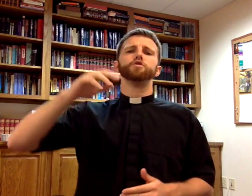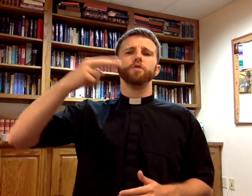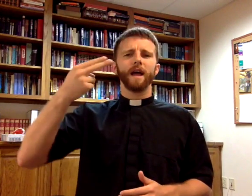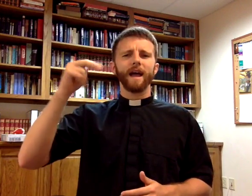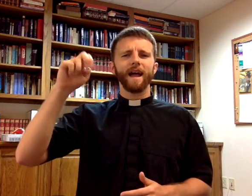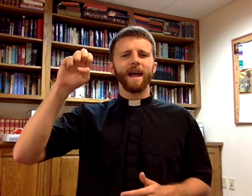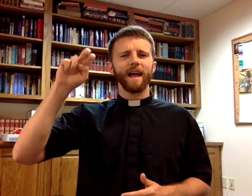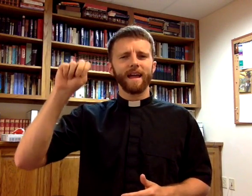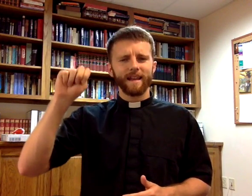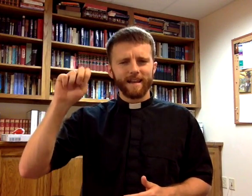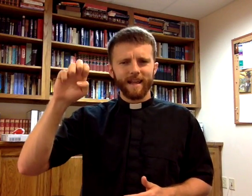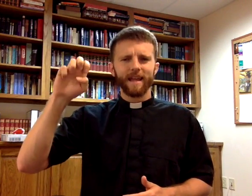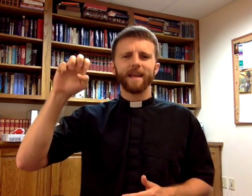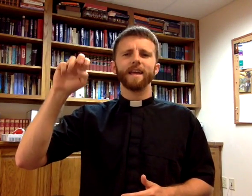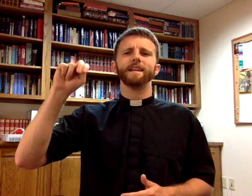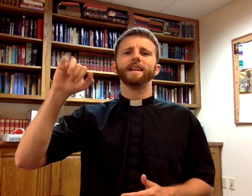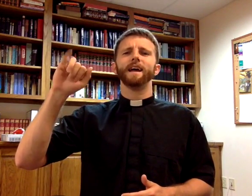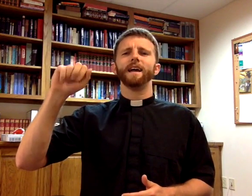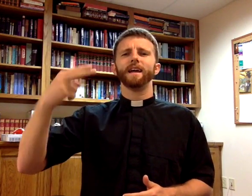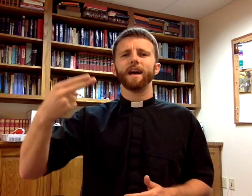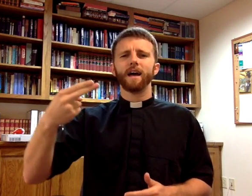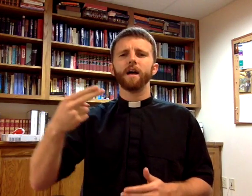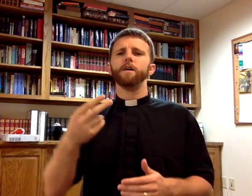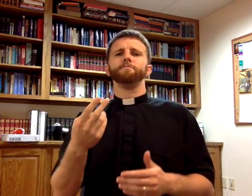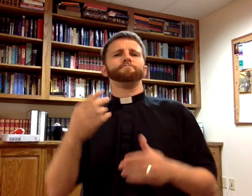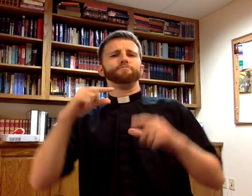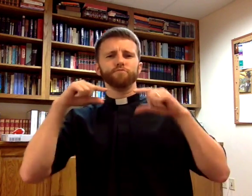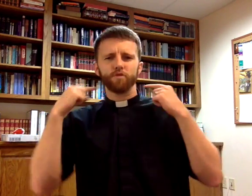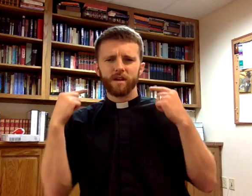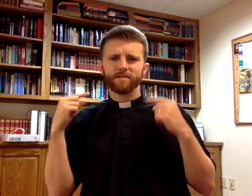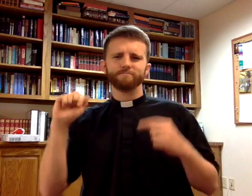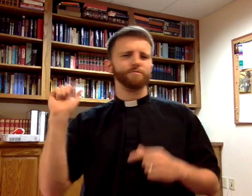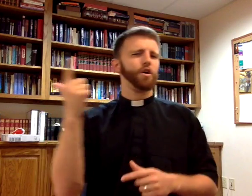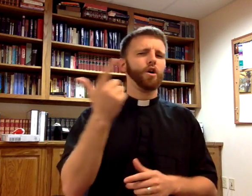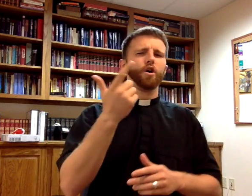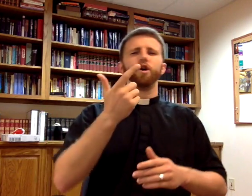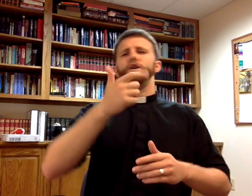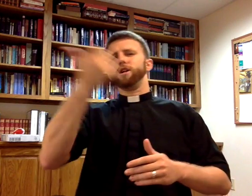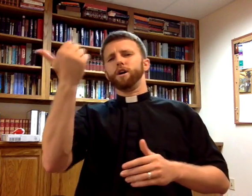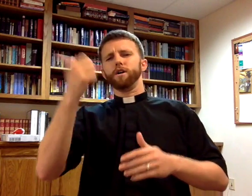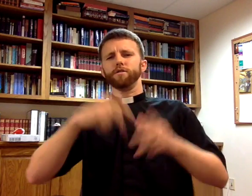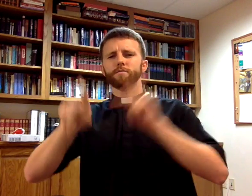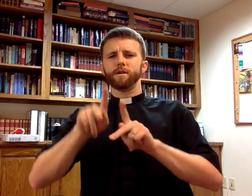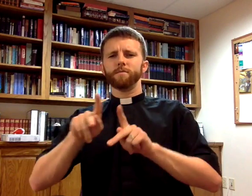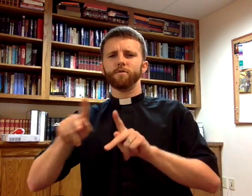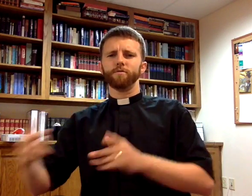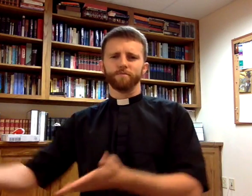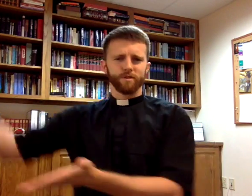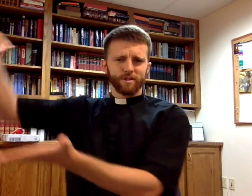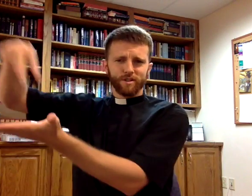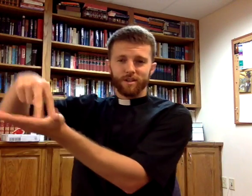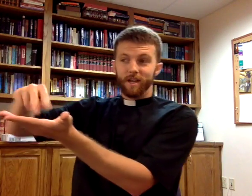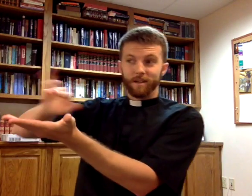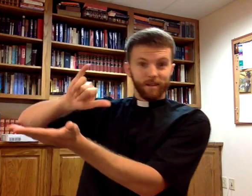all the other people who were standing in the house of the Lord. And the prophet Jeremiah said, Amen.